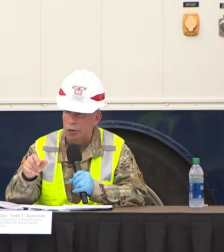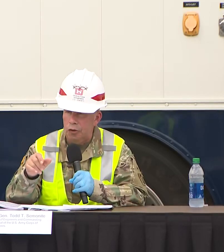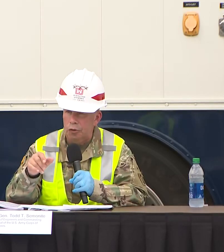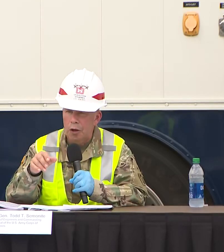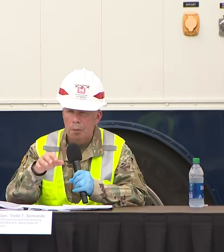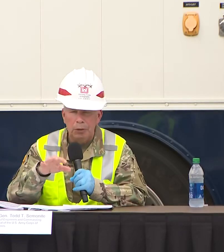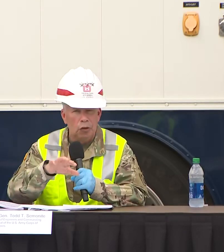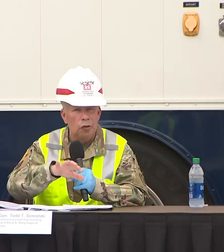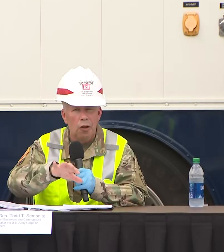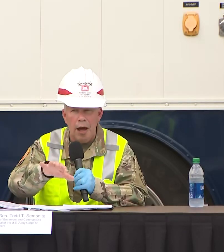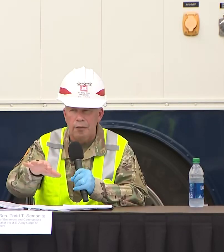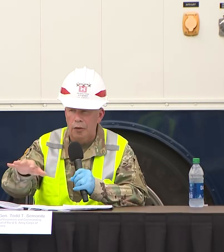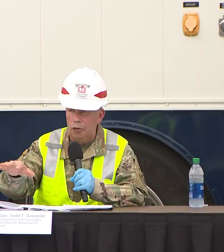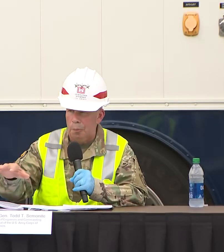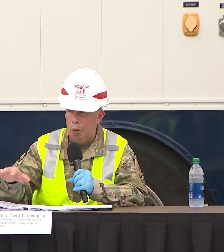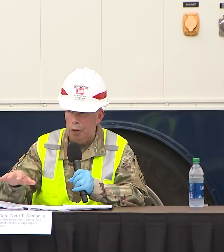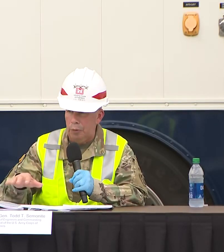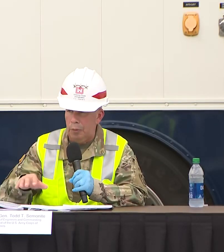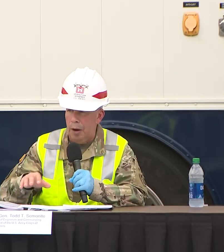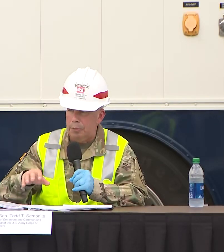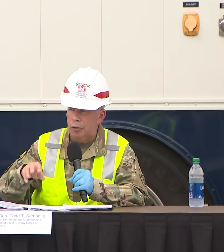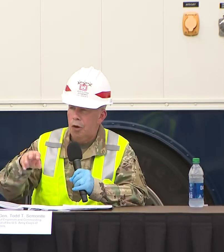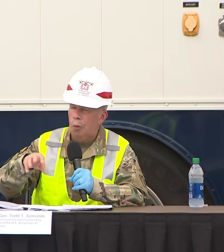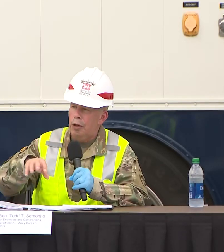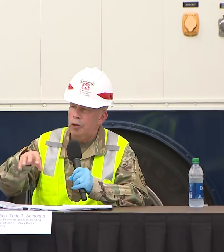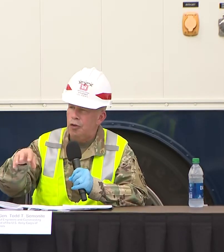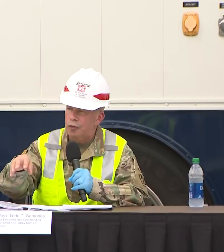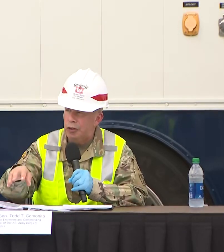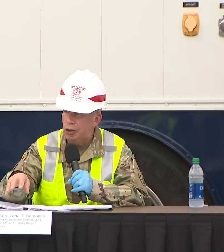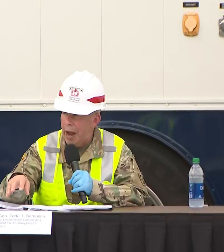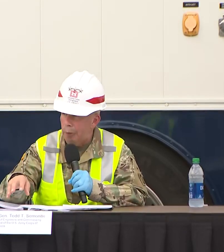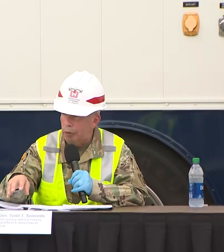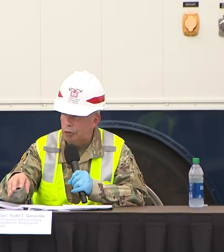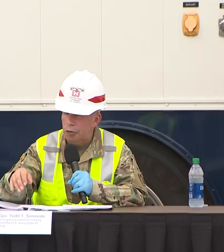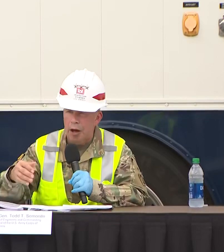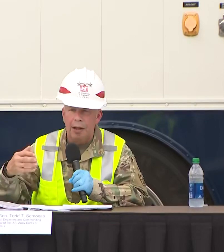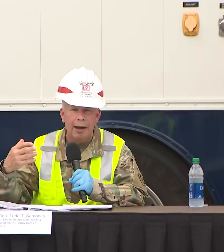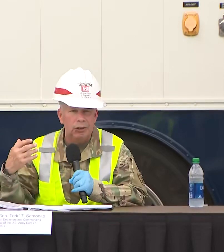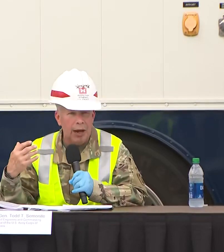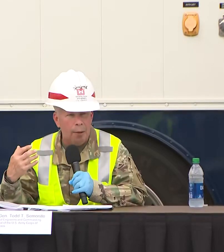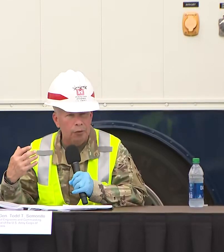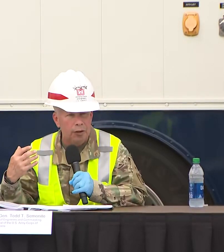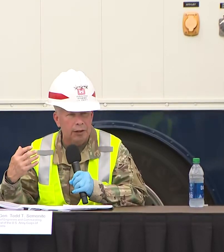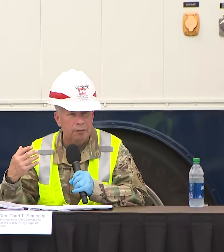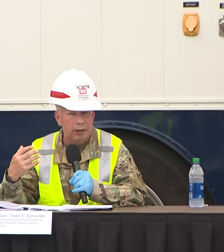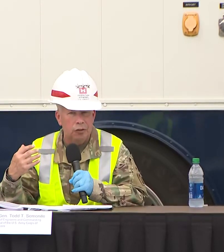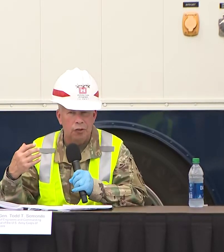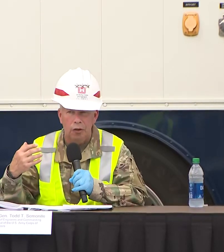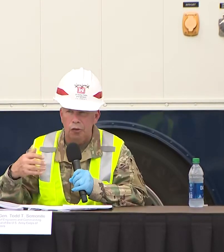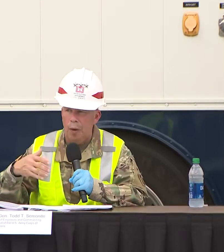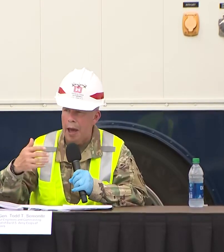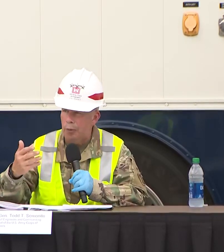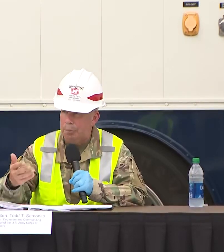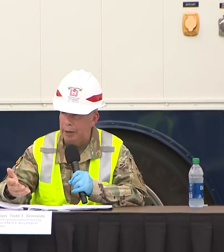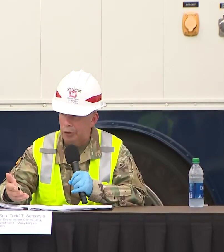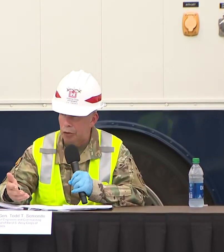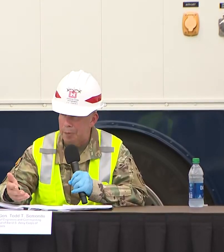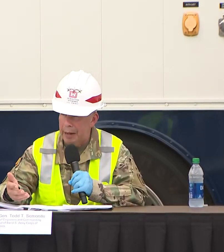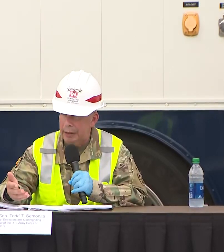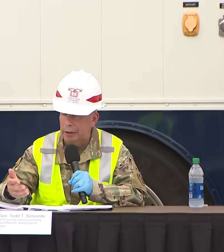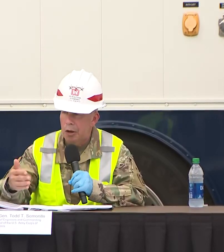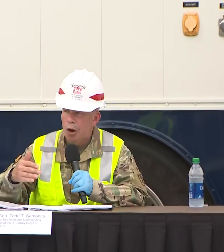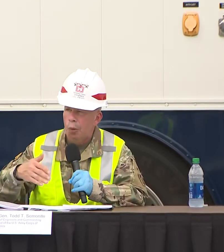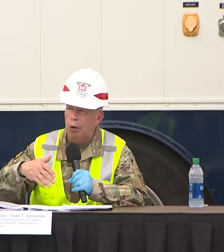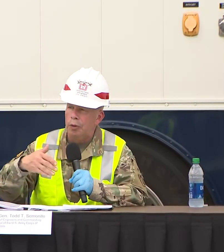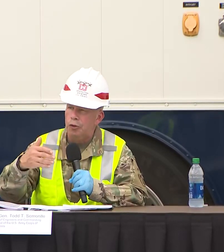50 ICUs but there's a lot of other supporting requirements what do you do for showers there's not a lot of showers in the convention center so how do we bring